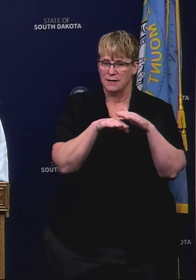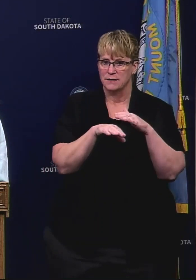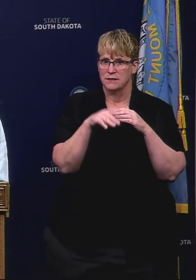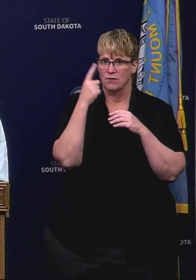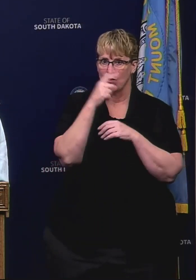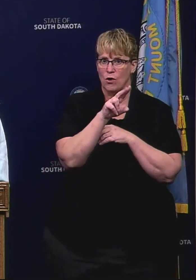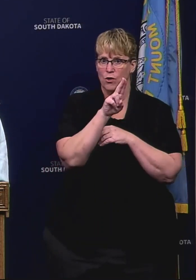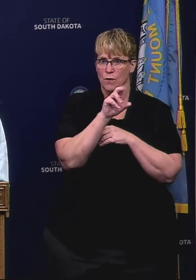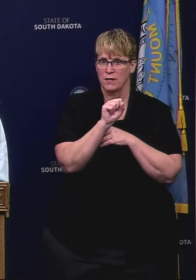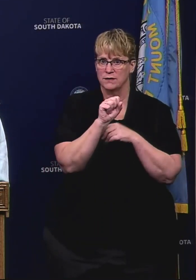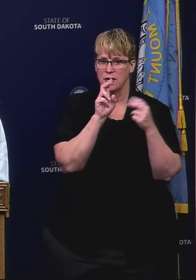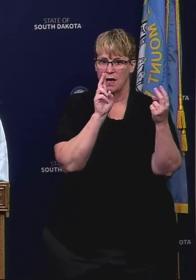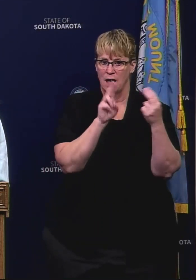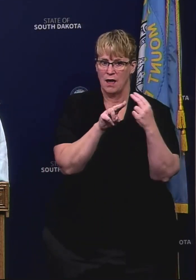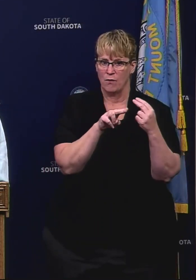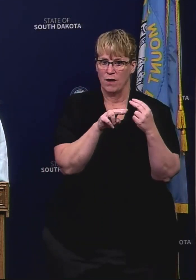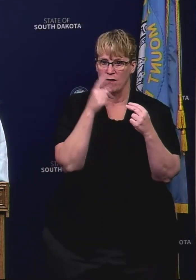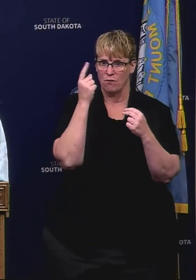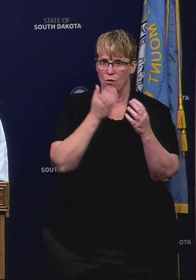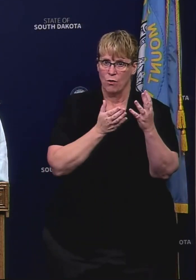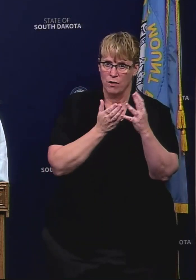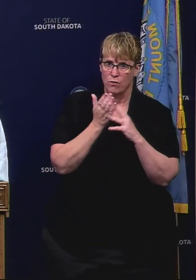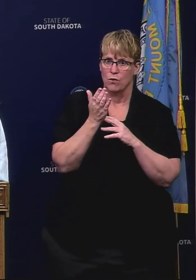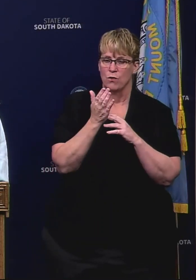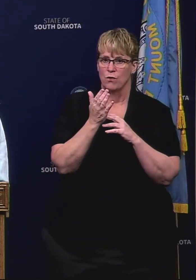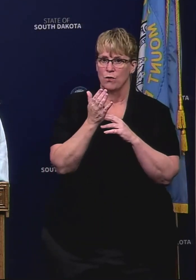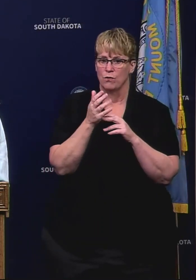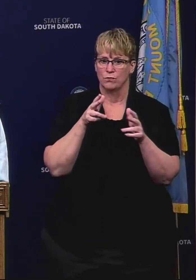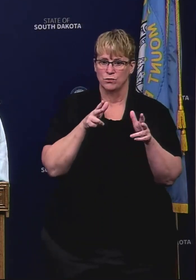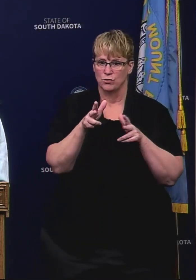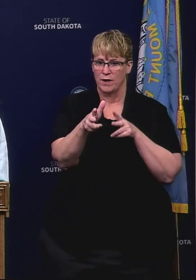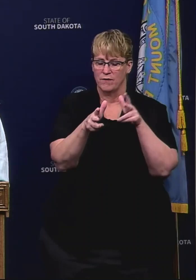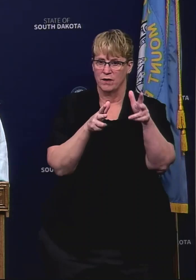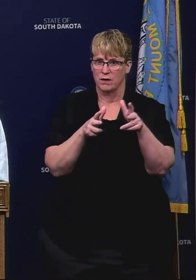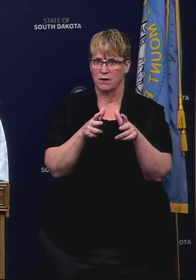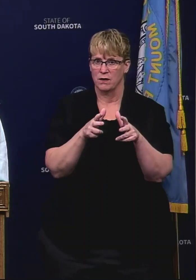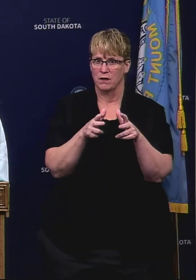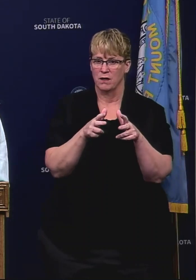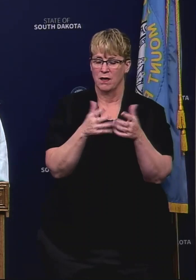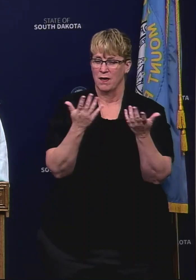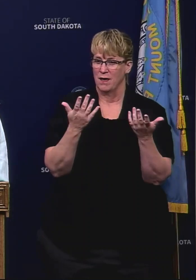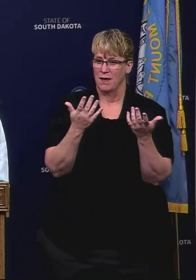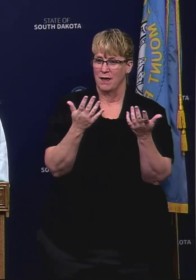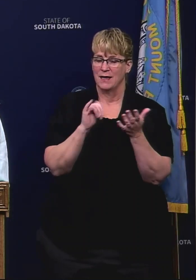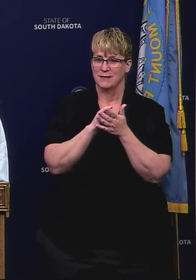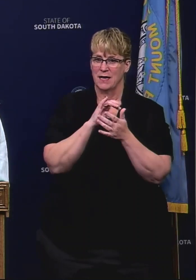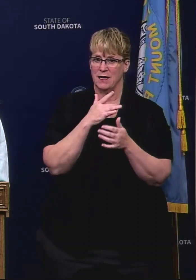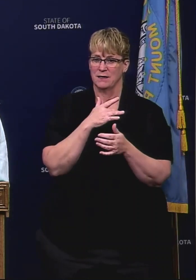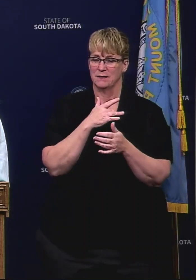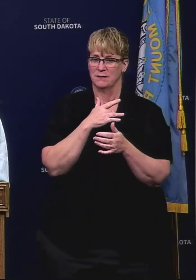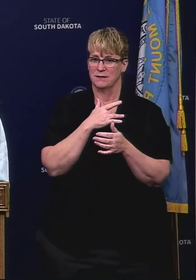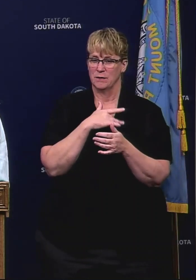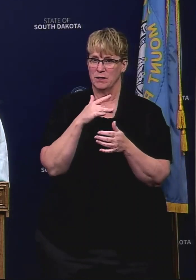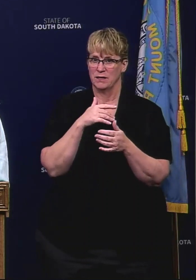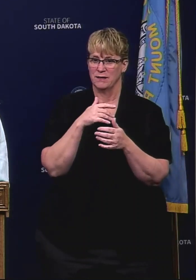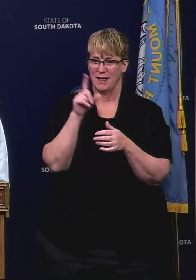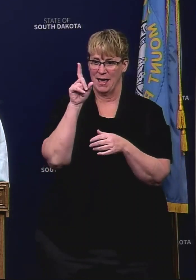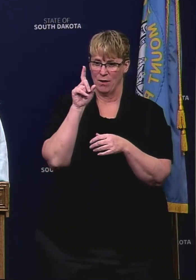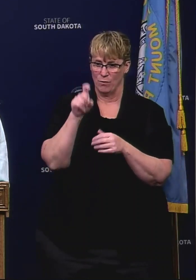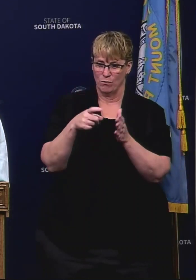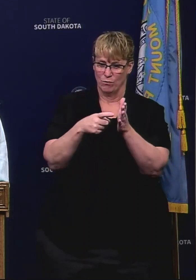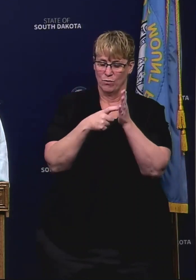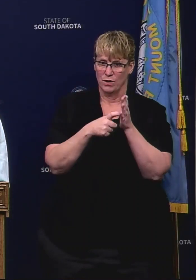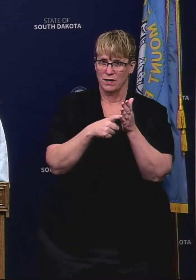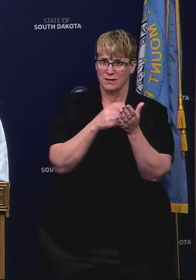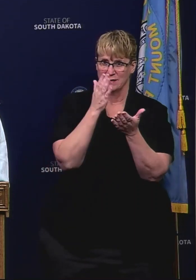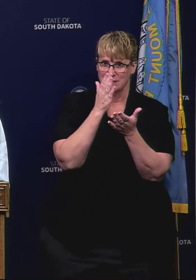state and U.S. highways for through traffic. Unobstructed checkpoints by their nature require people to stop so asking